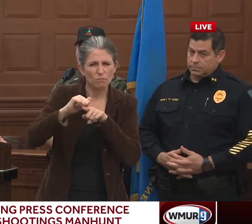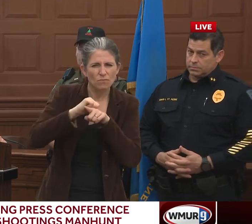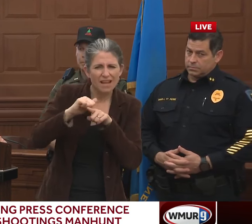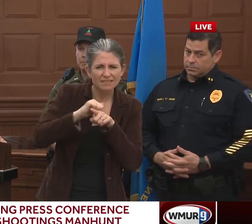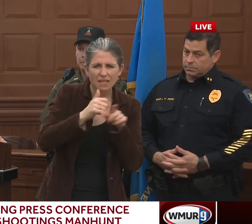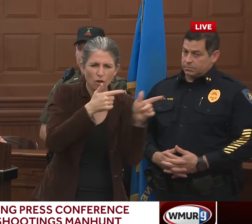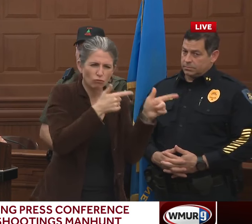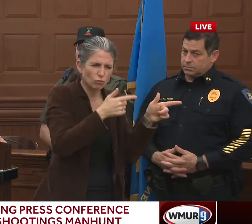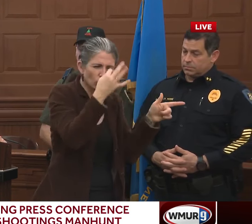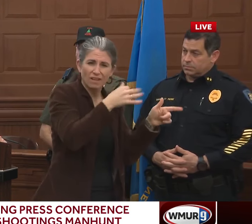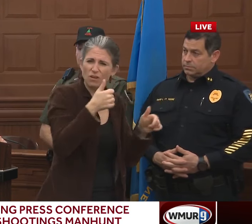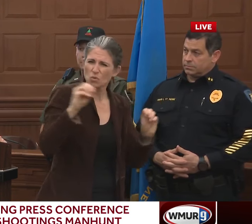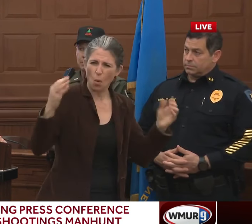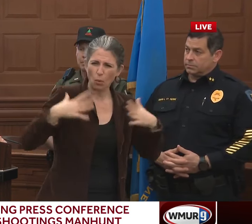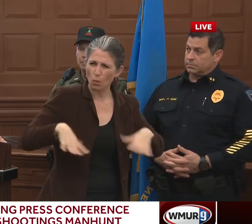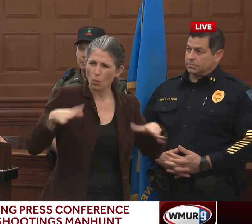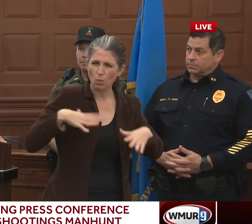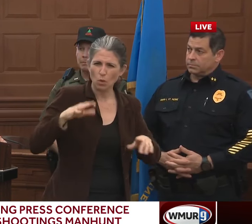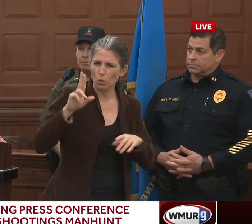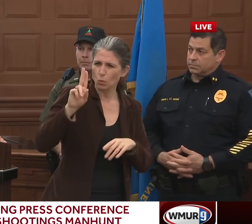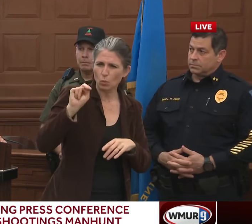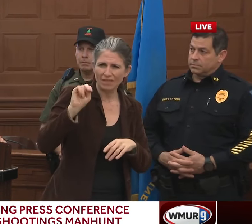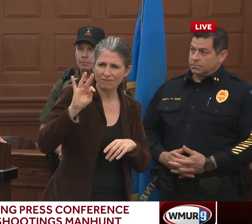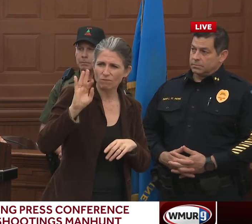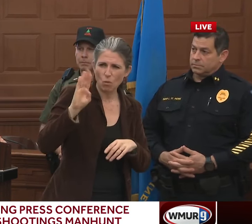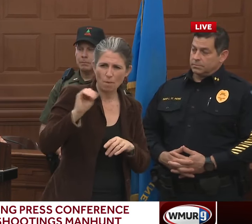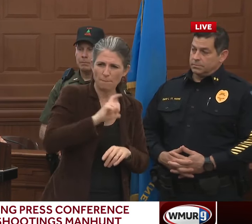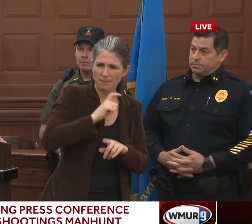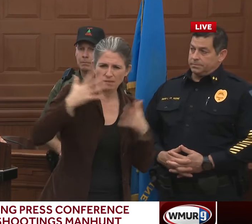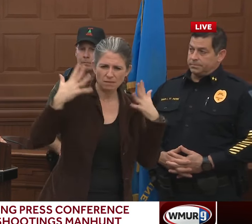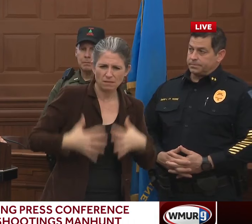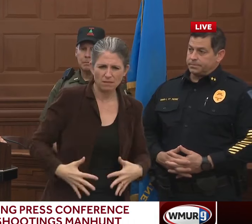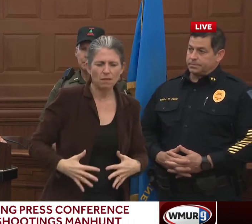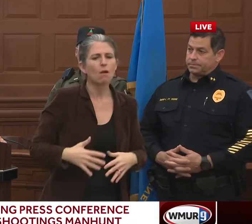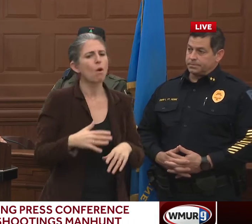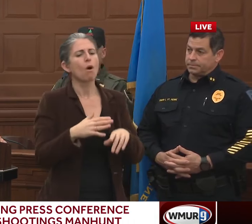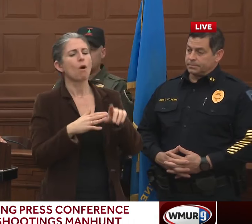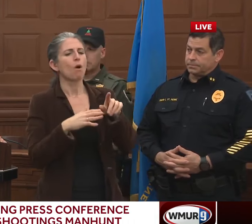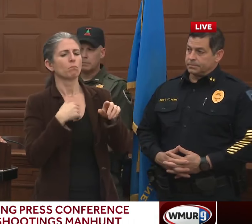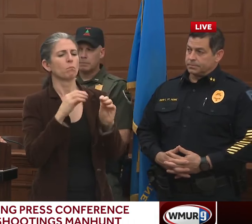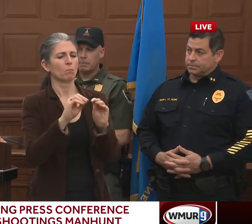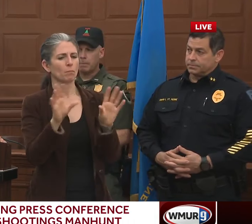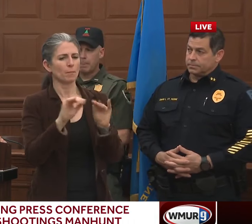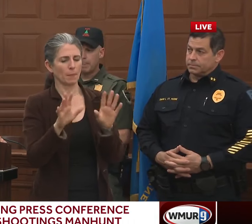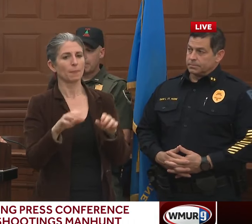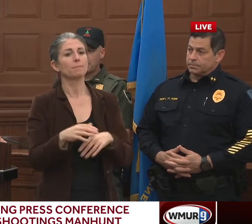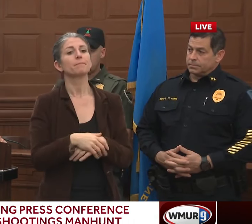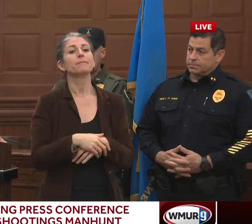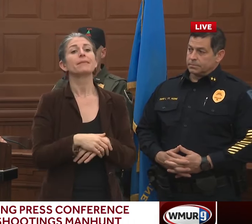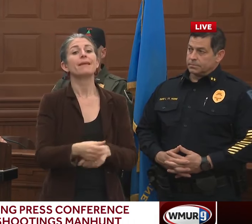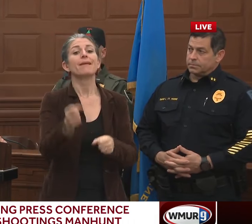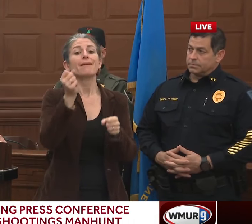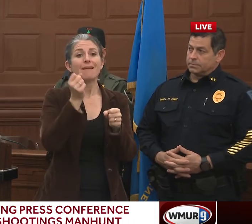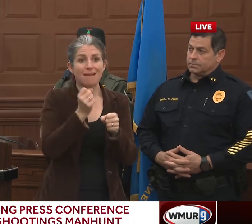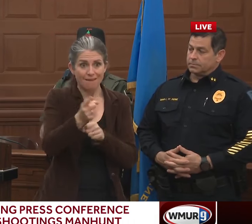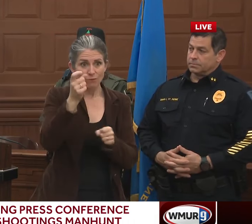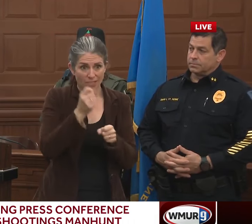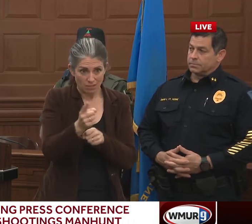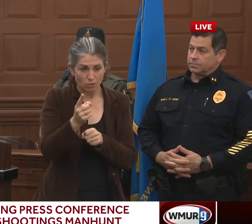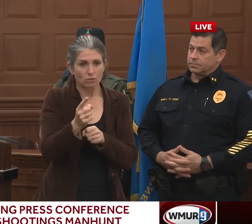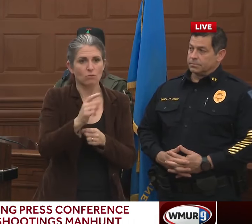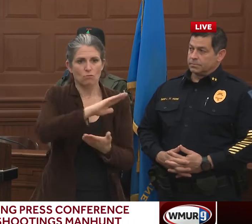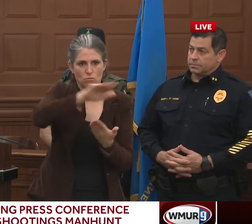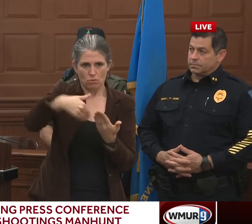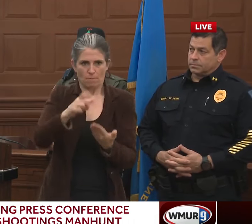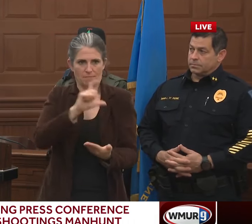officers are required to qualify a certain number of times a year, right? So in this particular instance, the officers are in